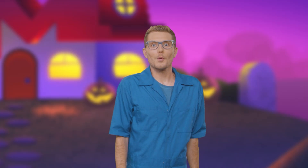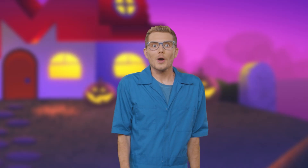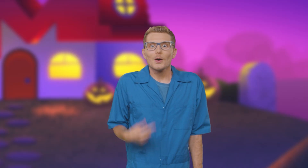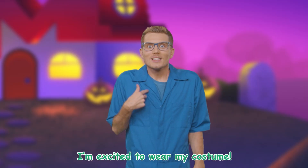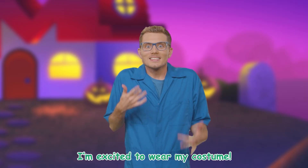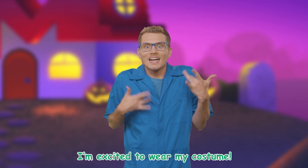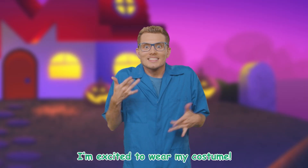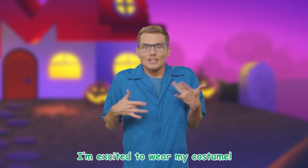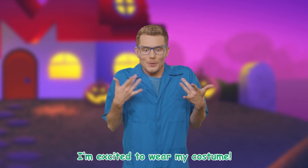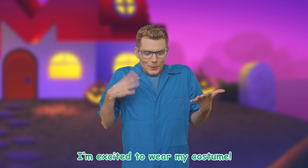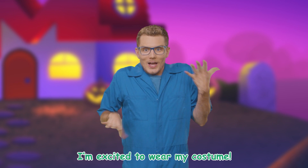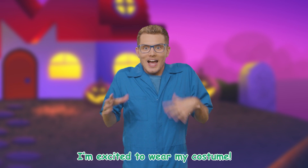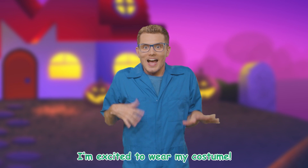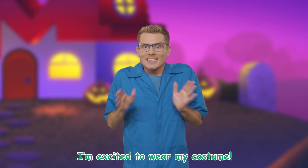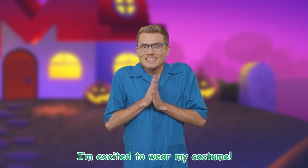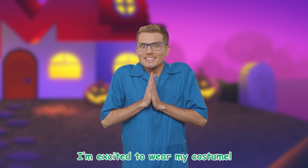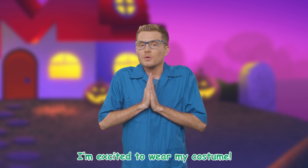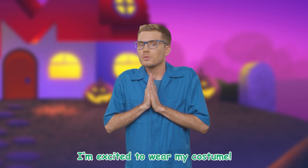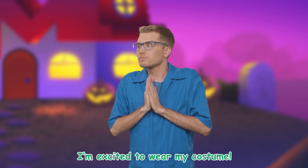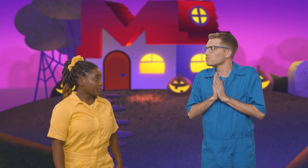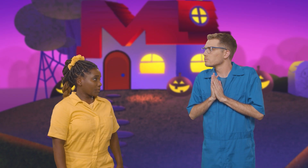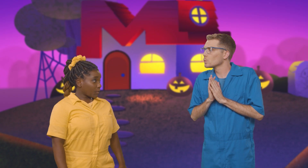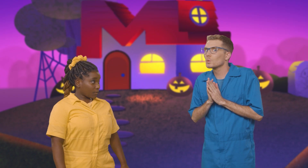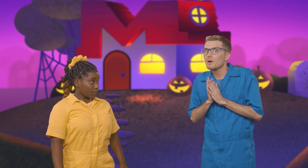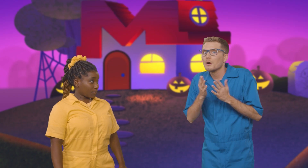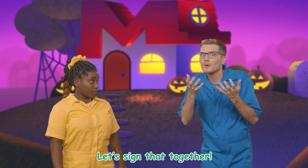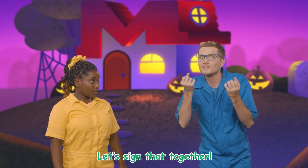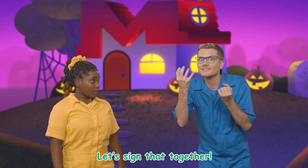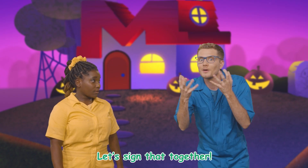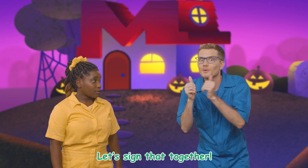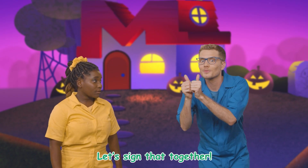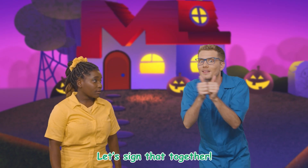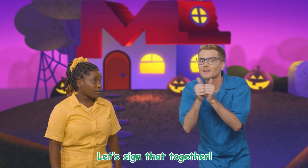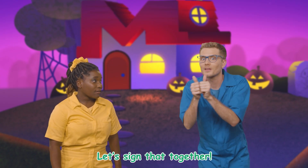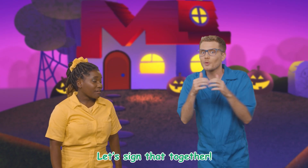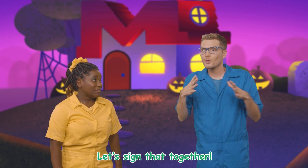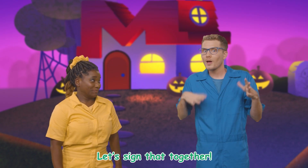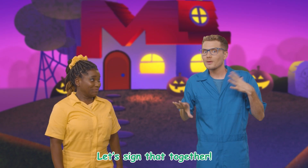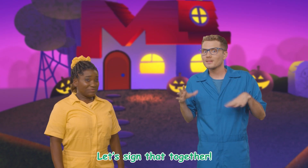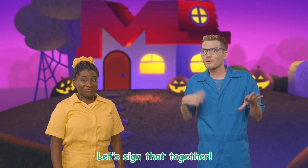I'm excited to wear my costume! Let's sign that together!